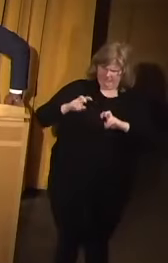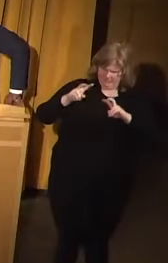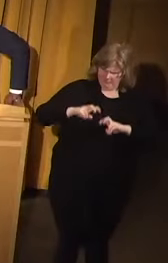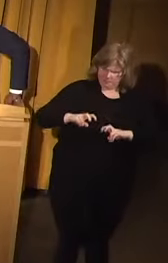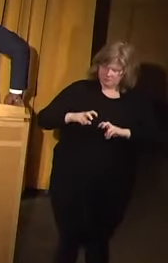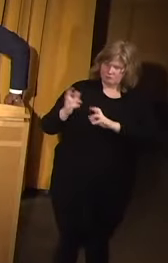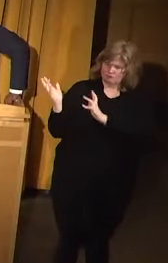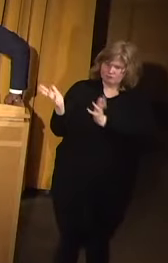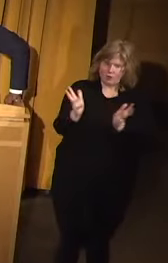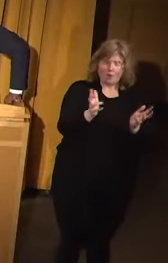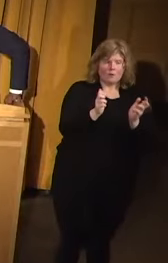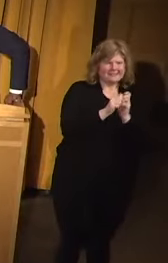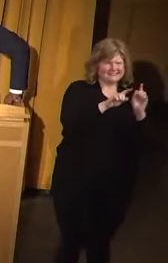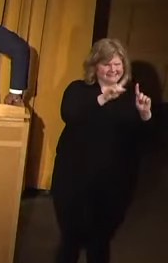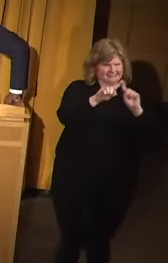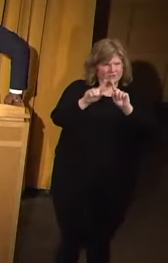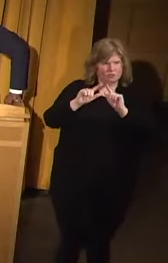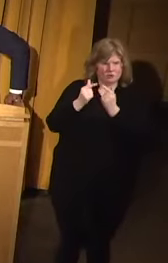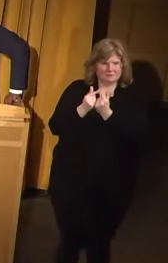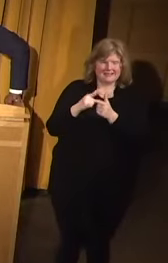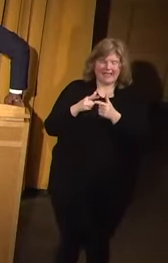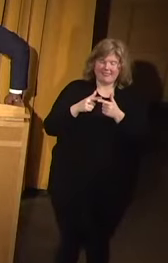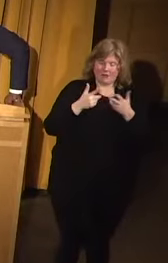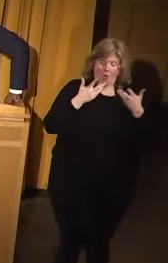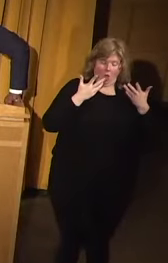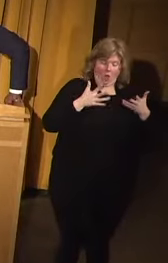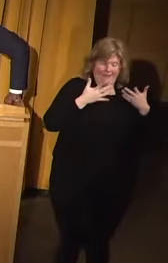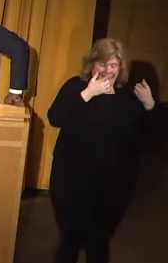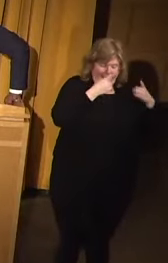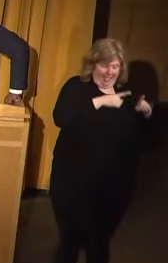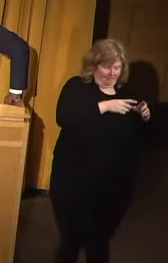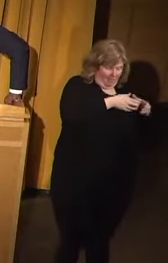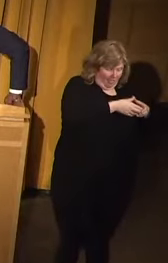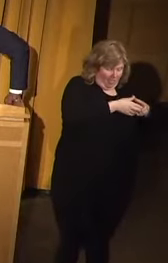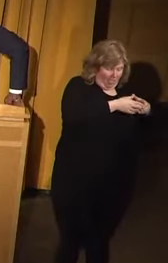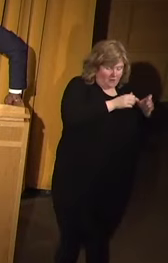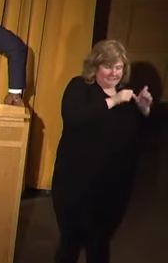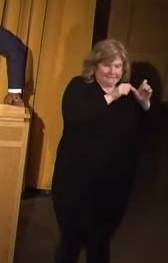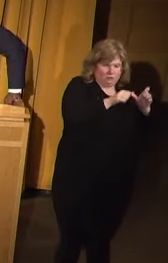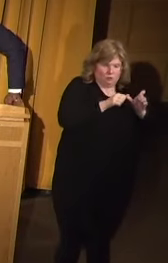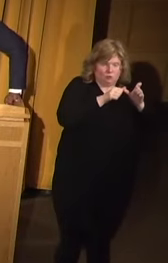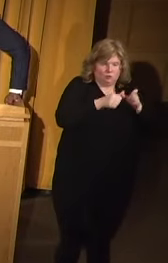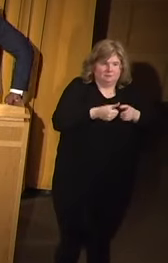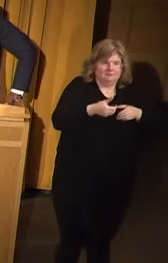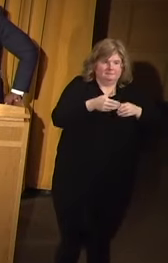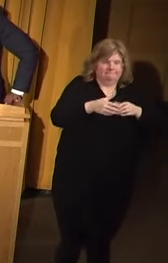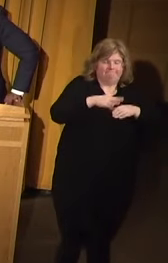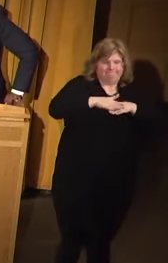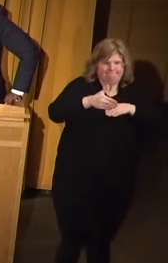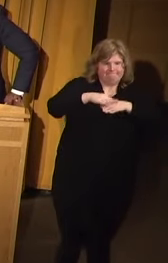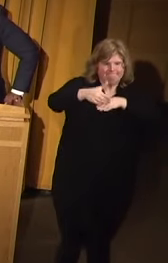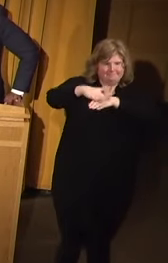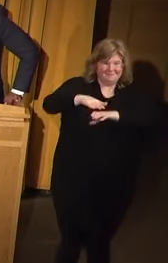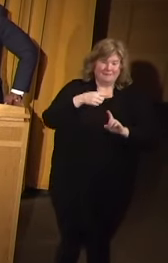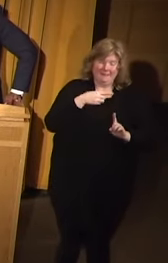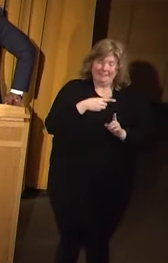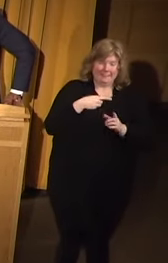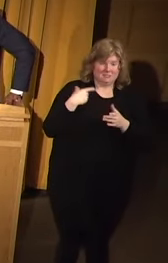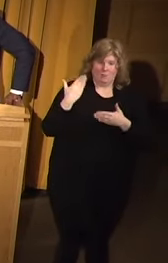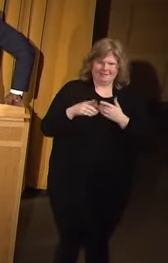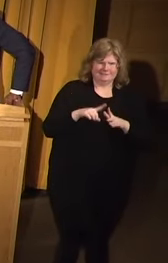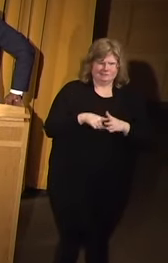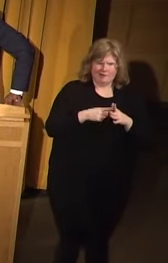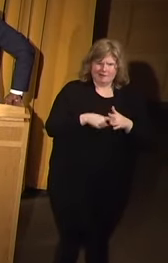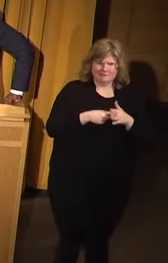talk to the groups, and build on what has happened, because this is a process that started before